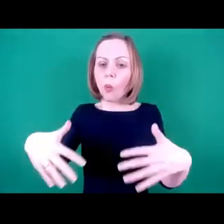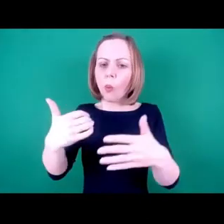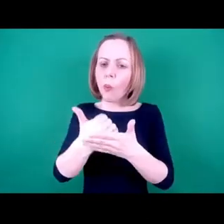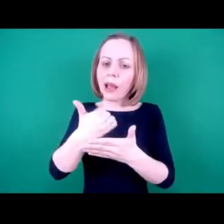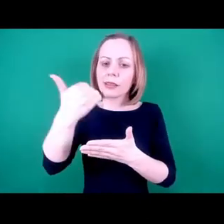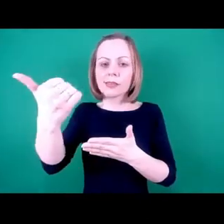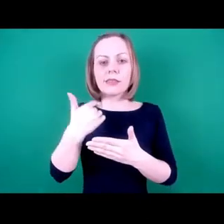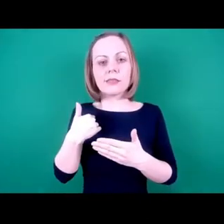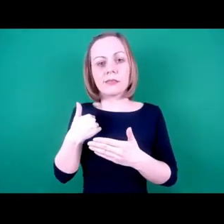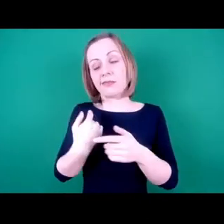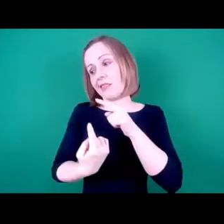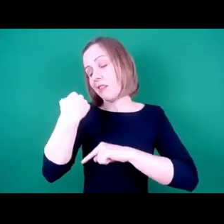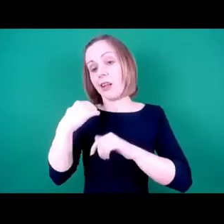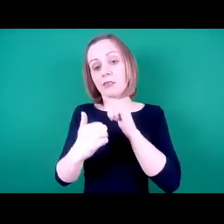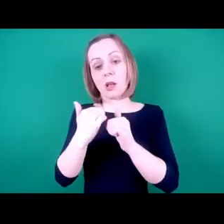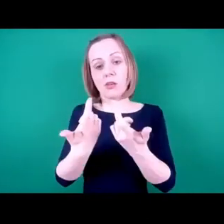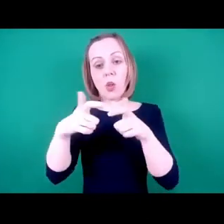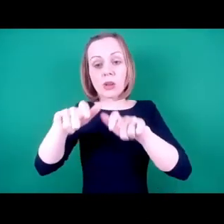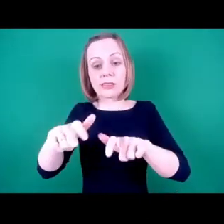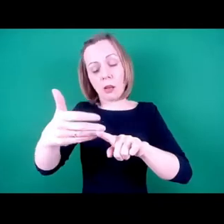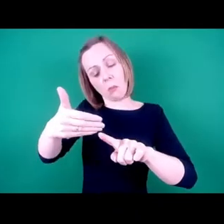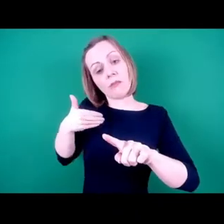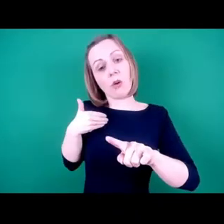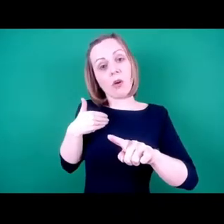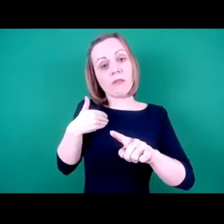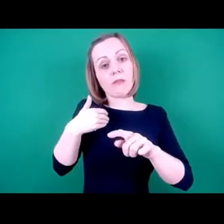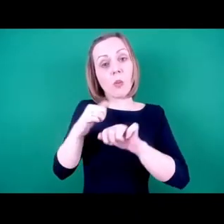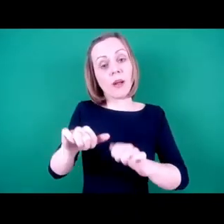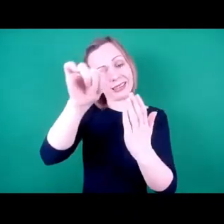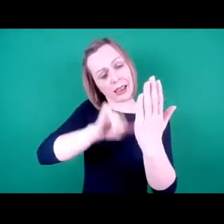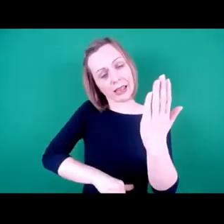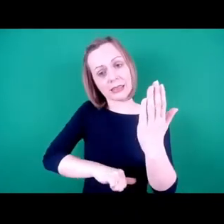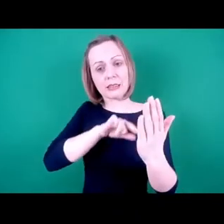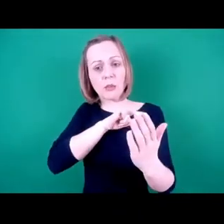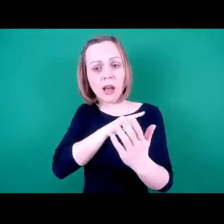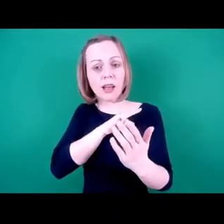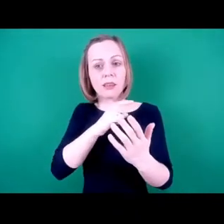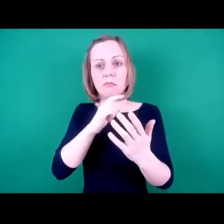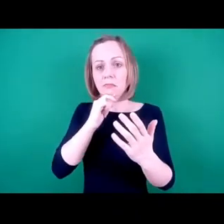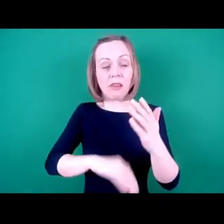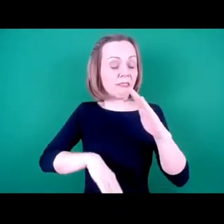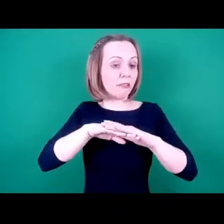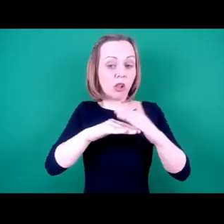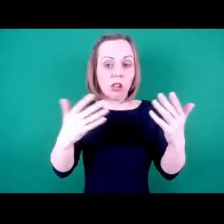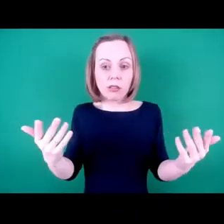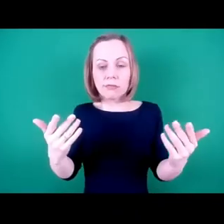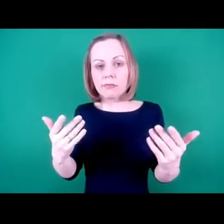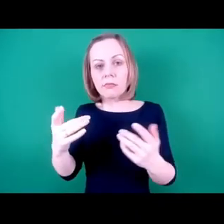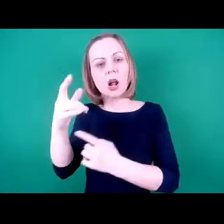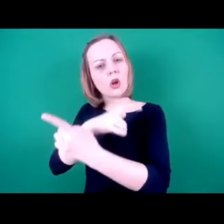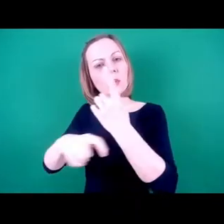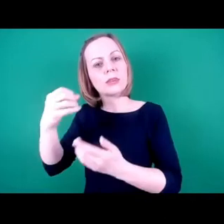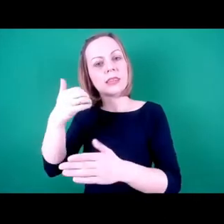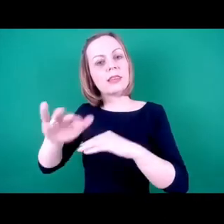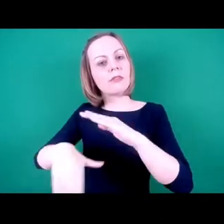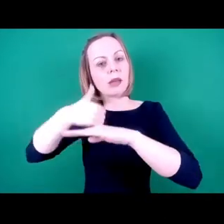for families as we've reached capacity. Again, this programme was very generously funded by the Community Foundation and